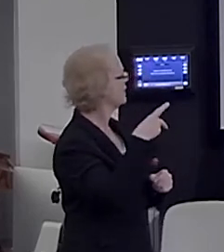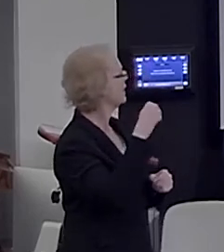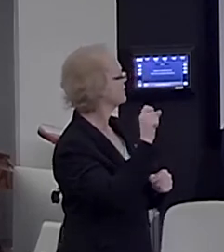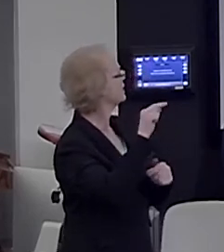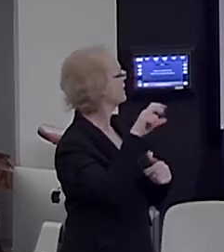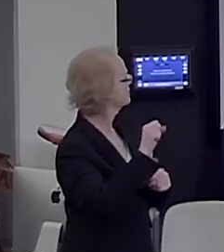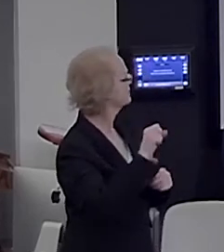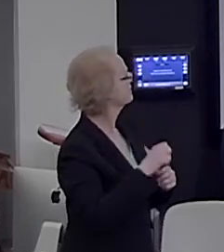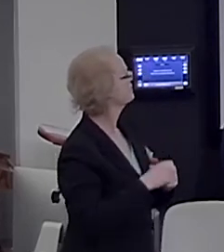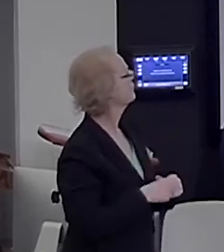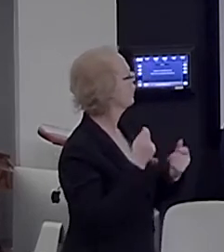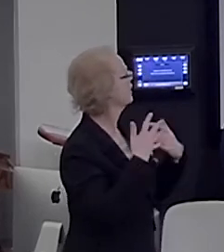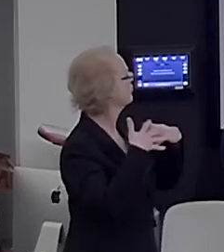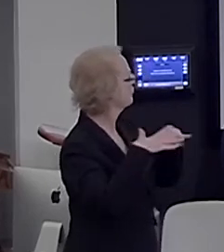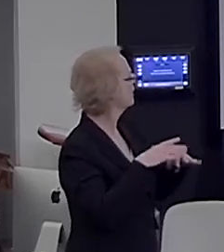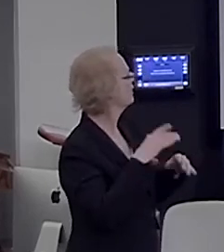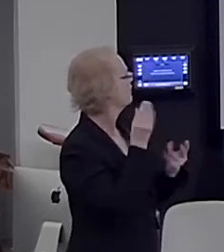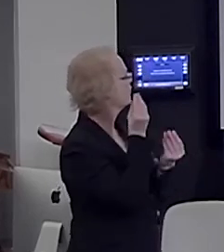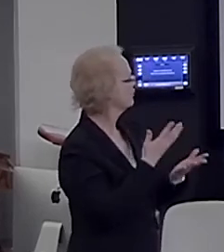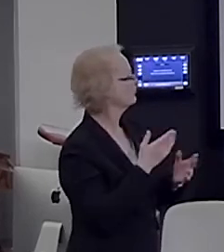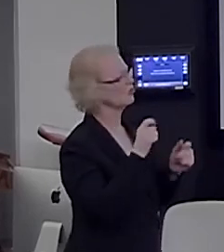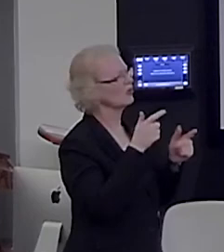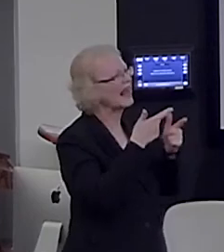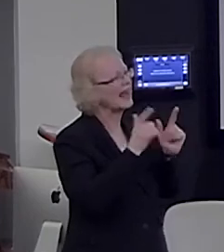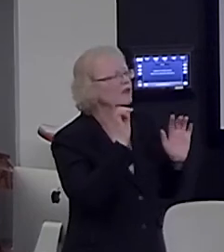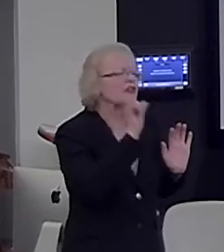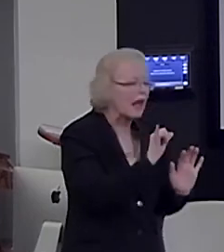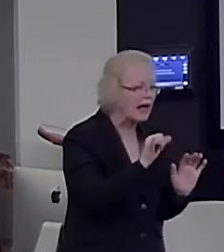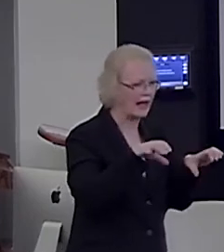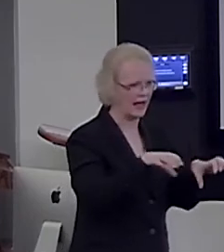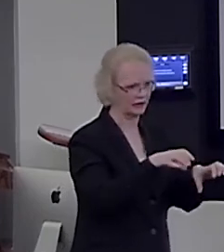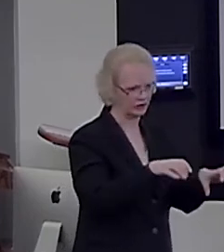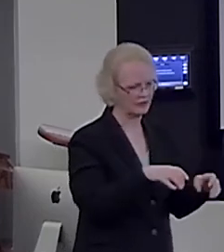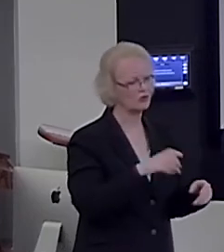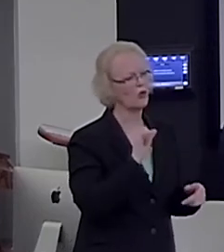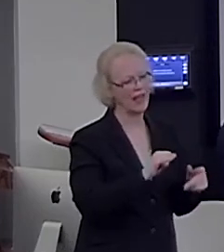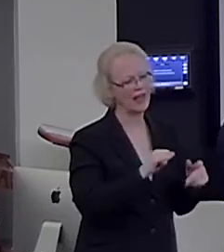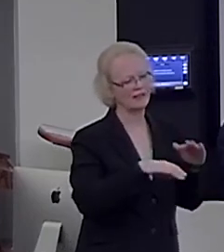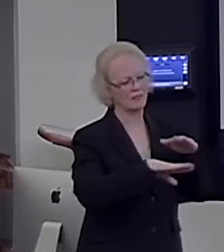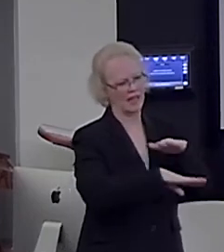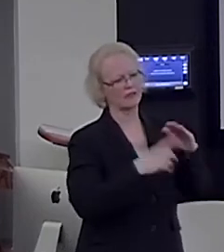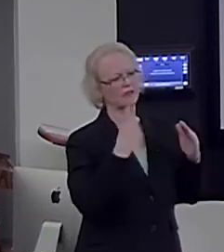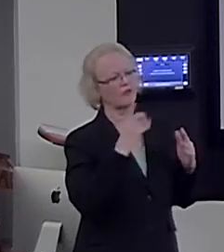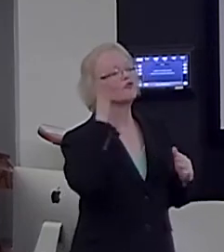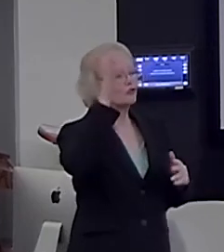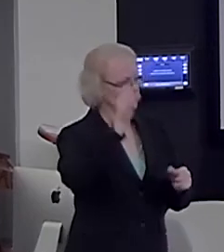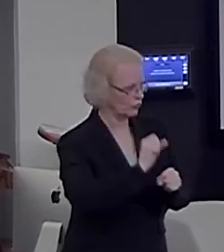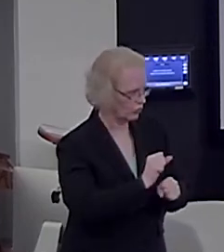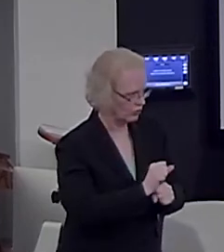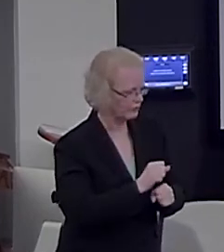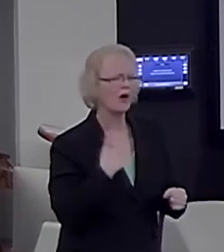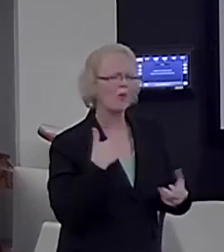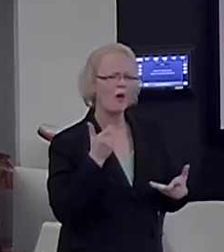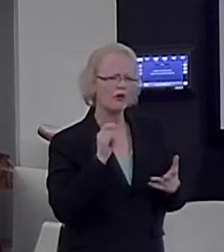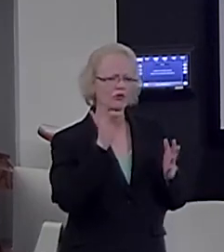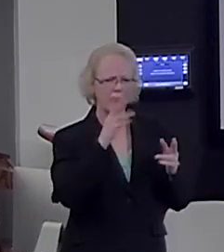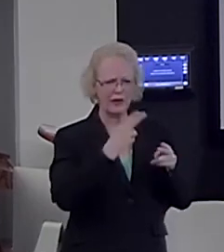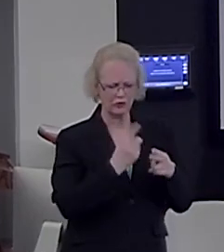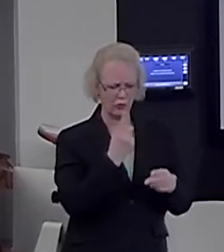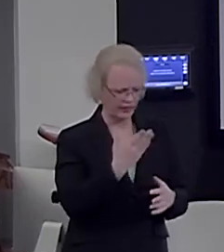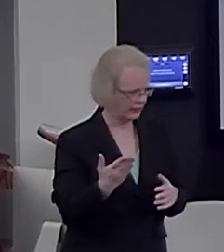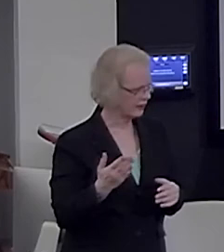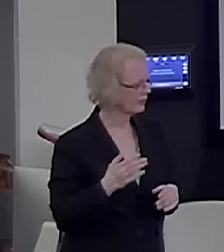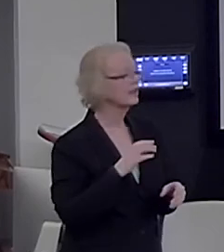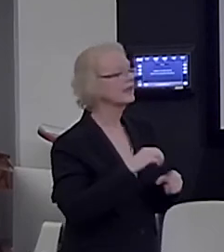language-like structures. This is our hypothesis for the future work. And I want to mention one thing. In this talk, we've met